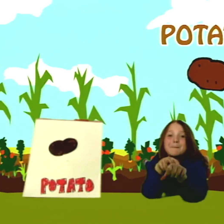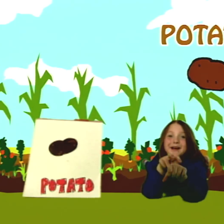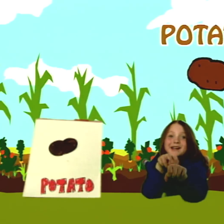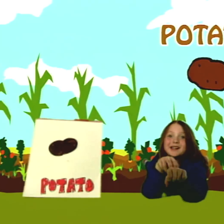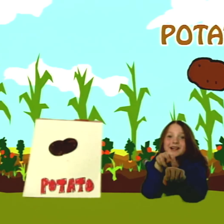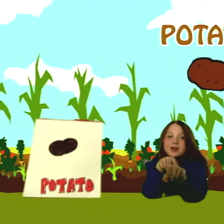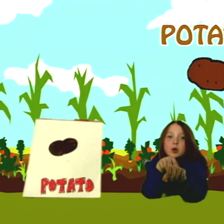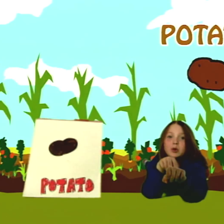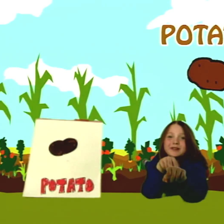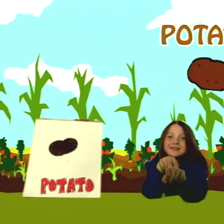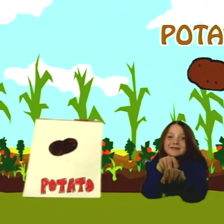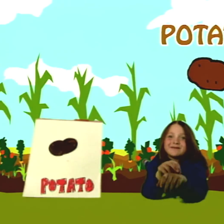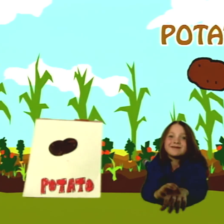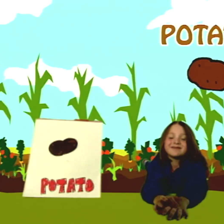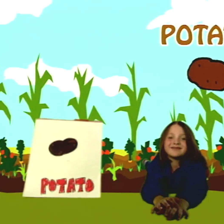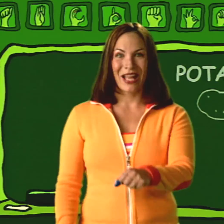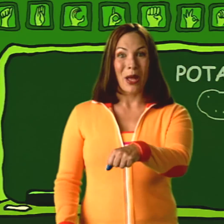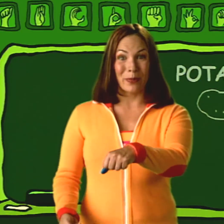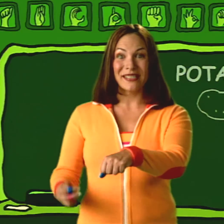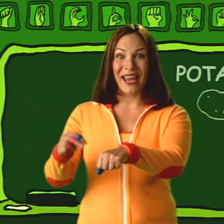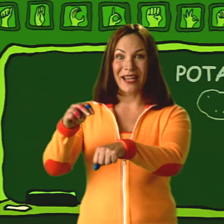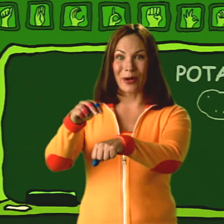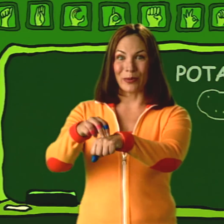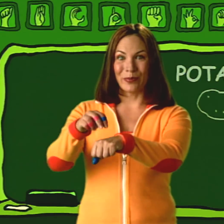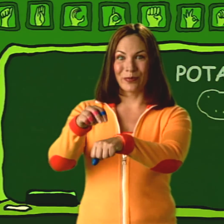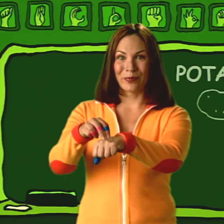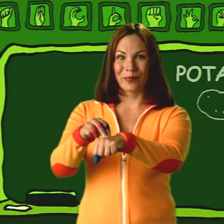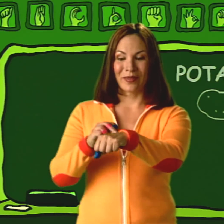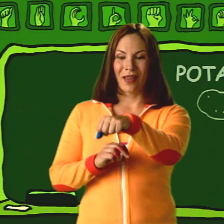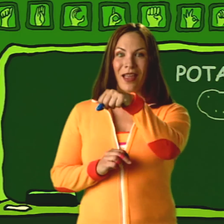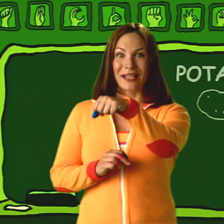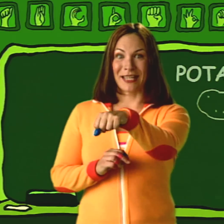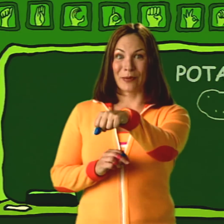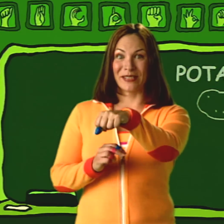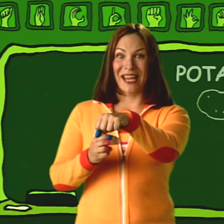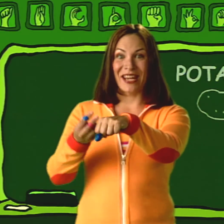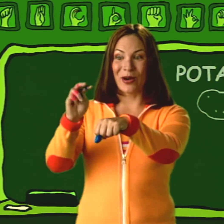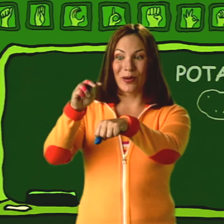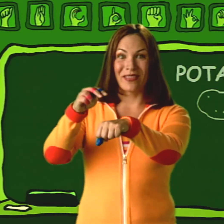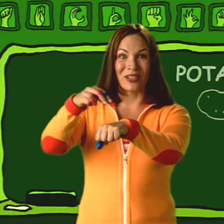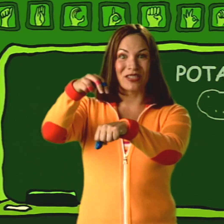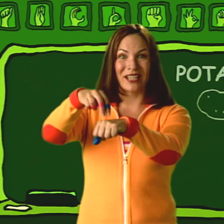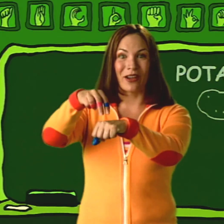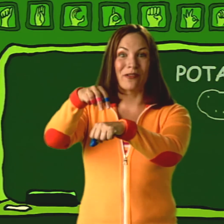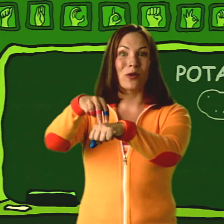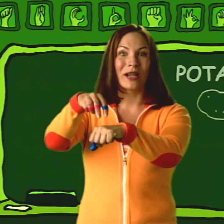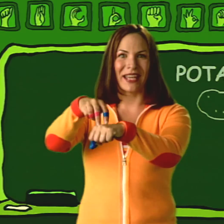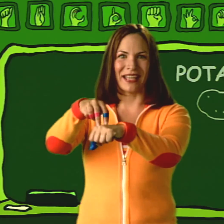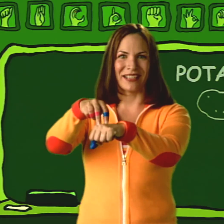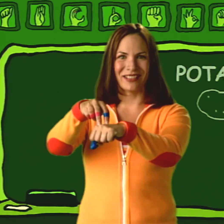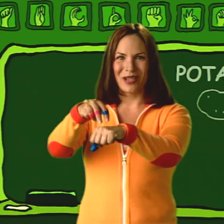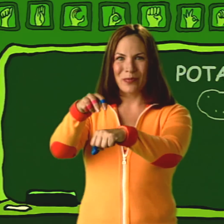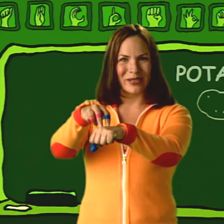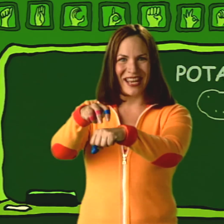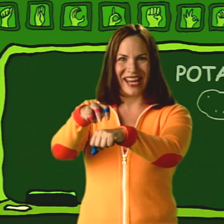Potato. Potato. Potato. It's like a potato that you're sticking a fork in. Potato.